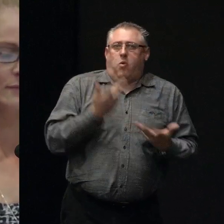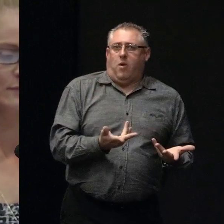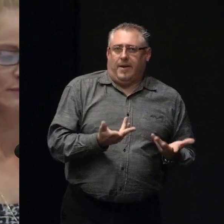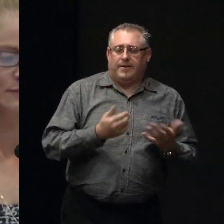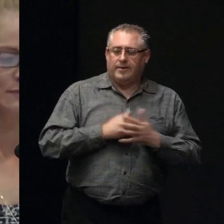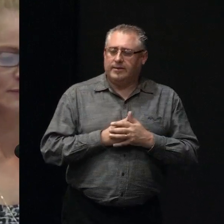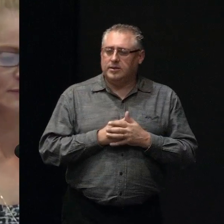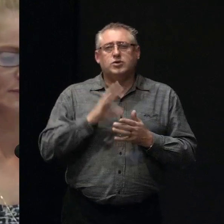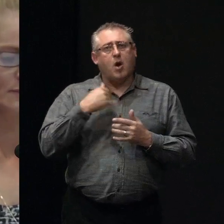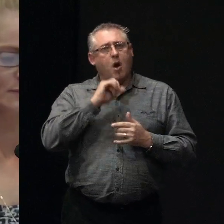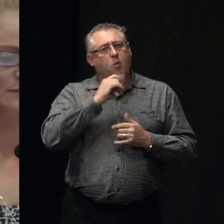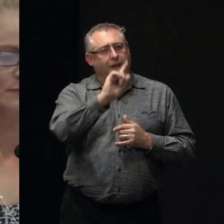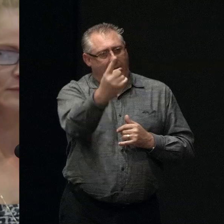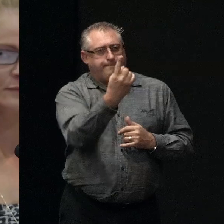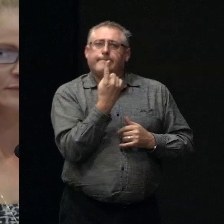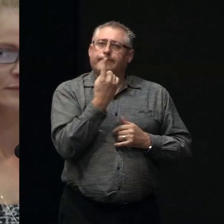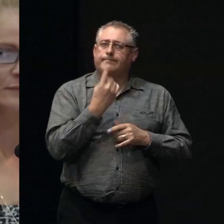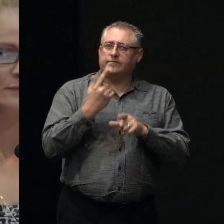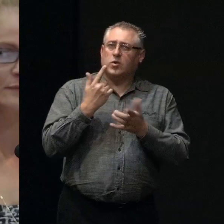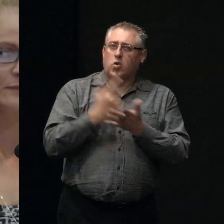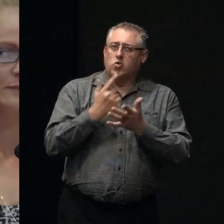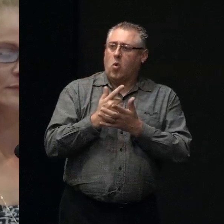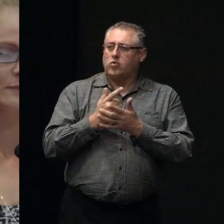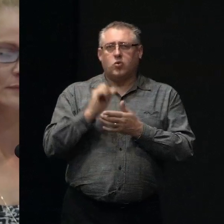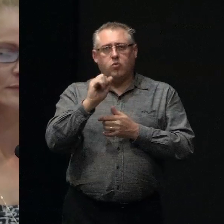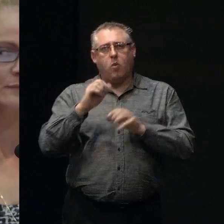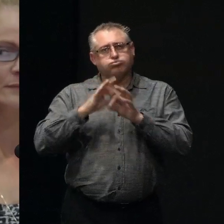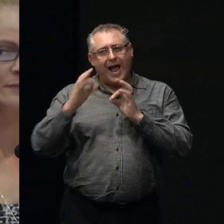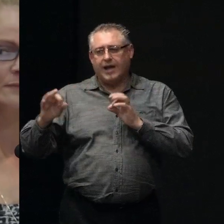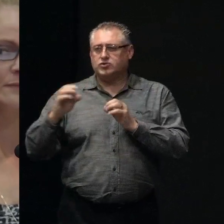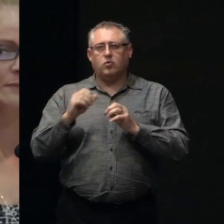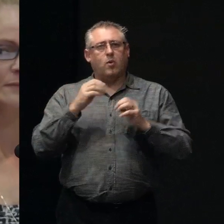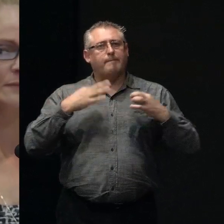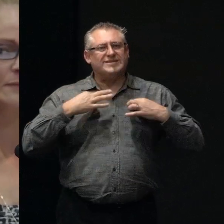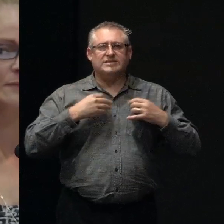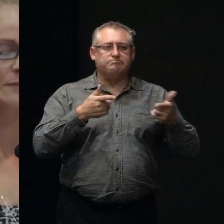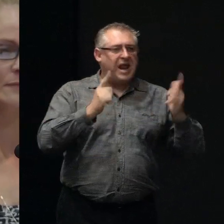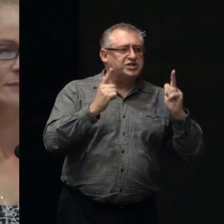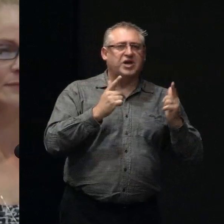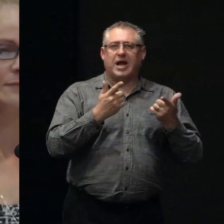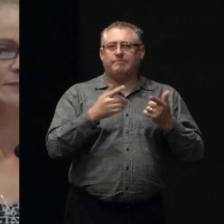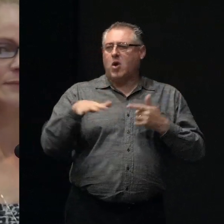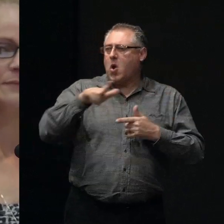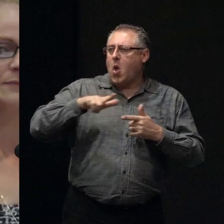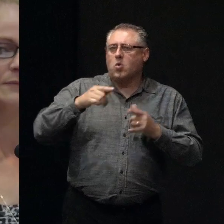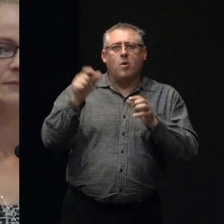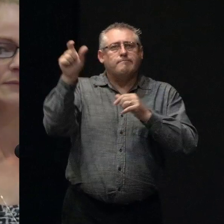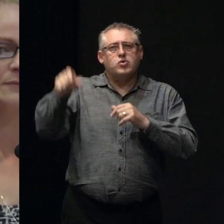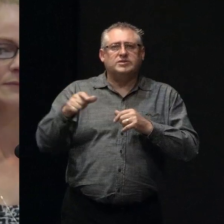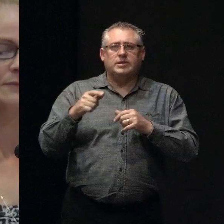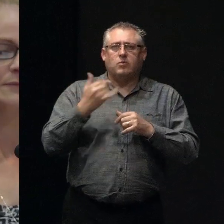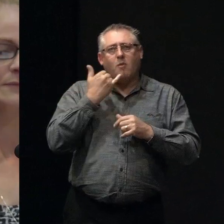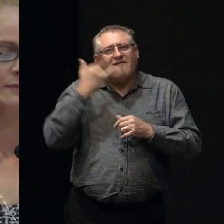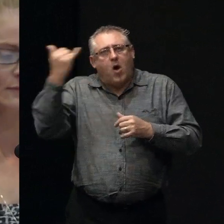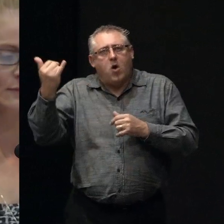So, I would come and talk to your local branch, talk to your local business manager, talk to your relationship person, or phone